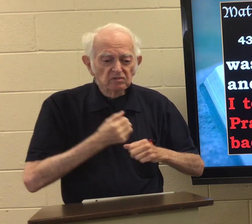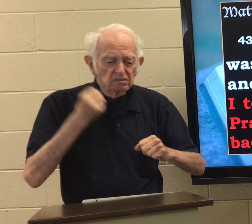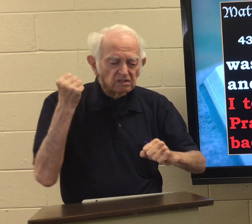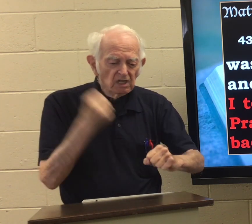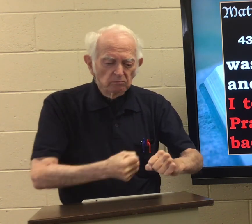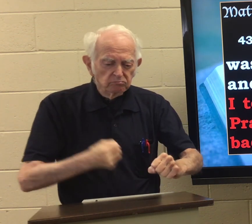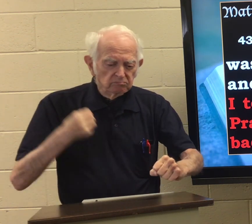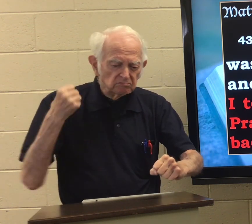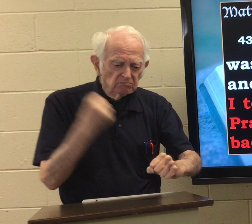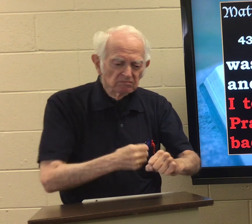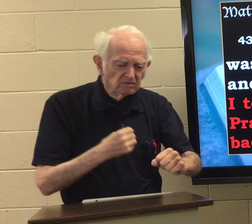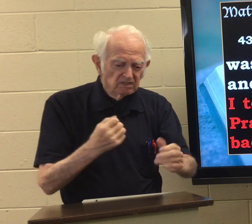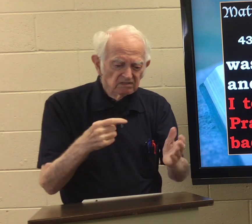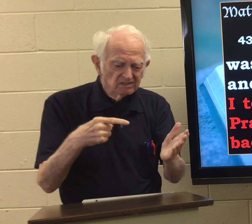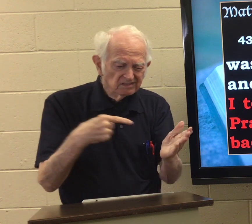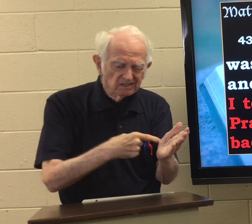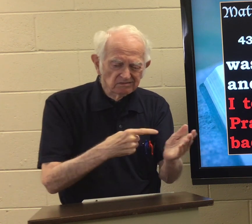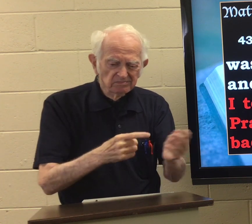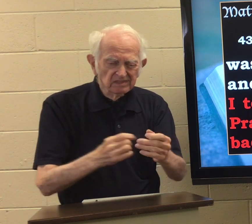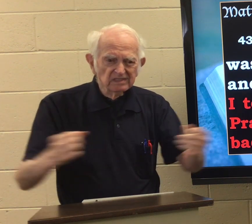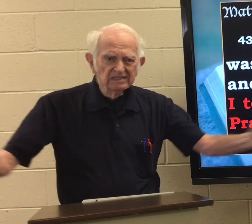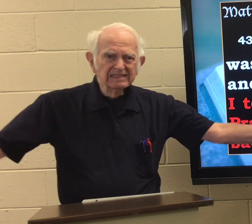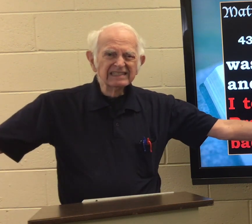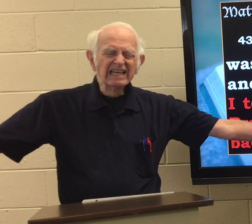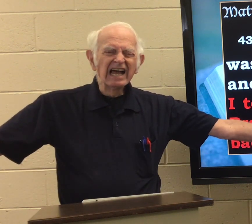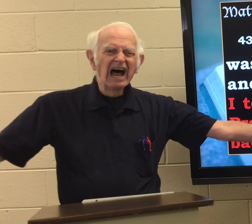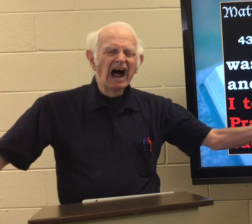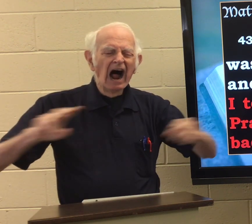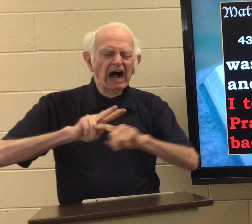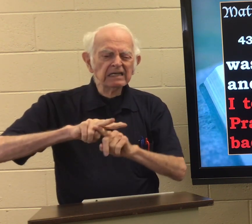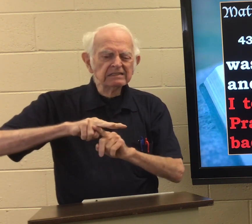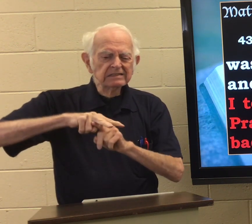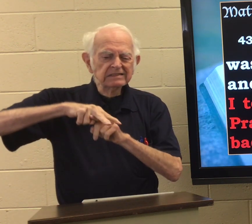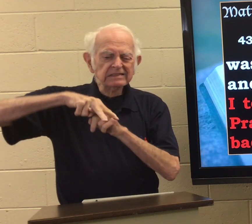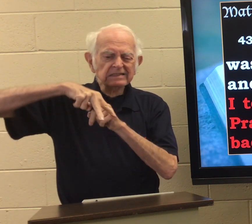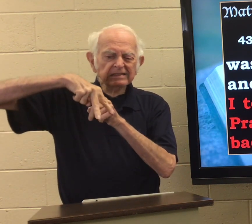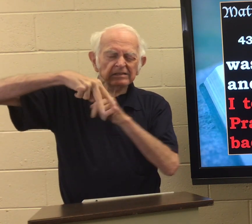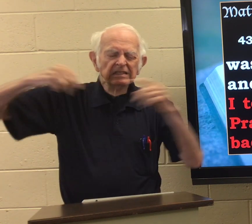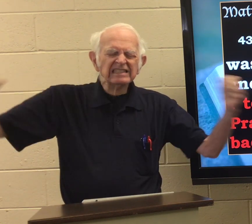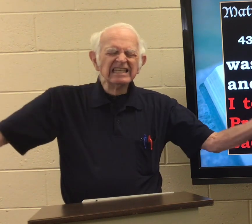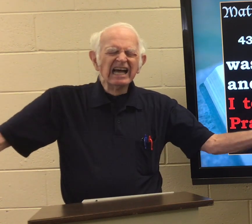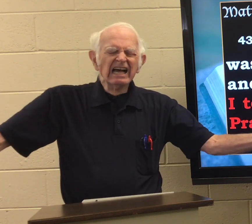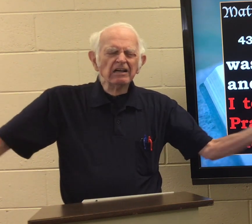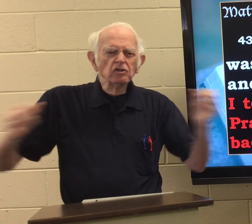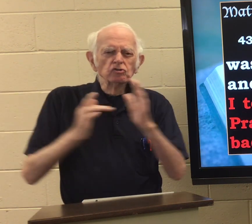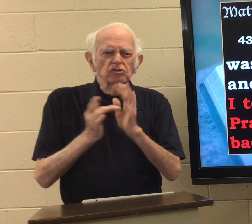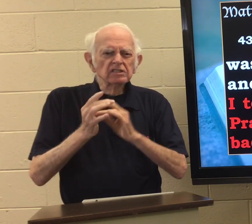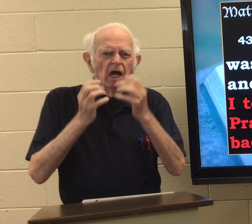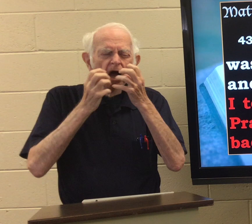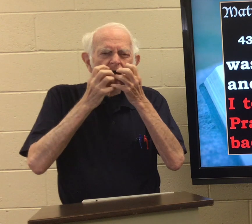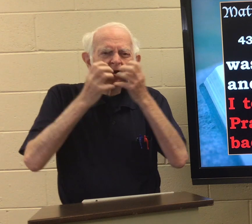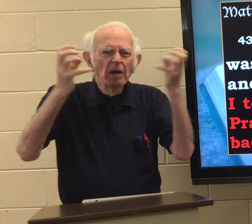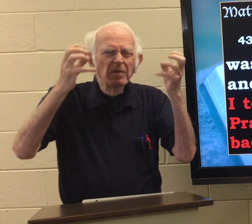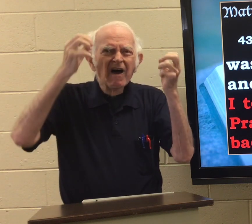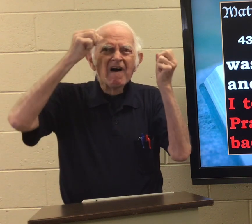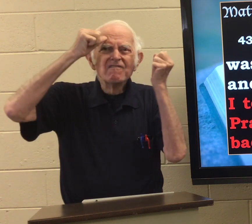soldiers were nailing Jesus to the cross, when they stood the cross up, Jesus cried out,